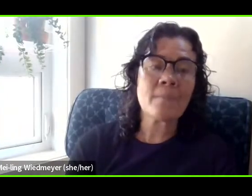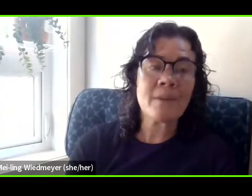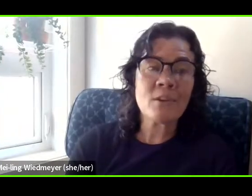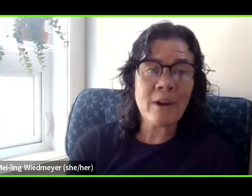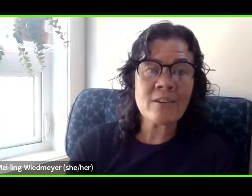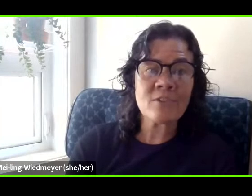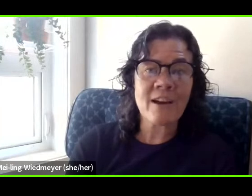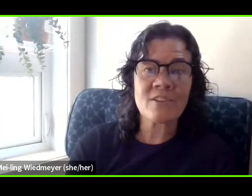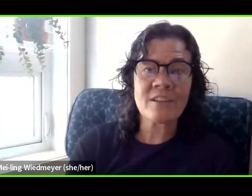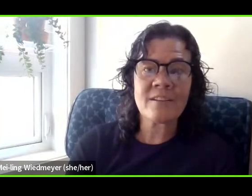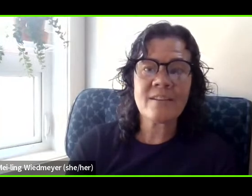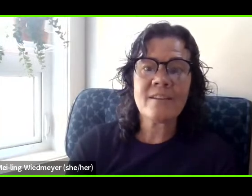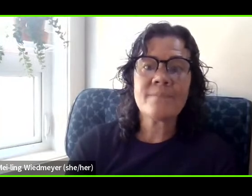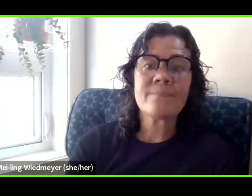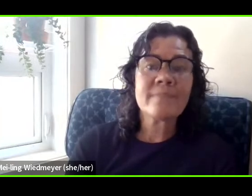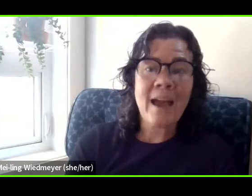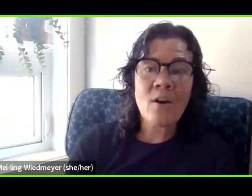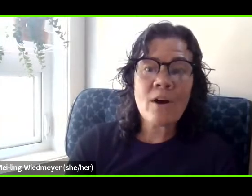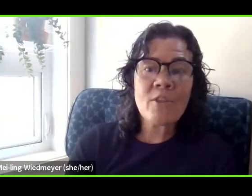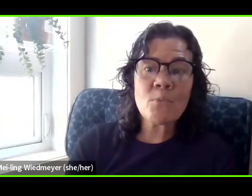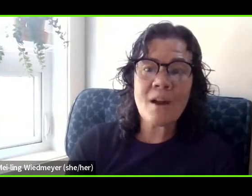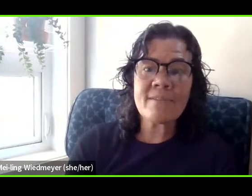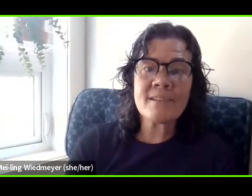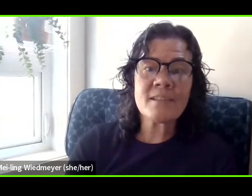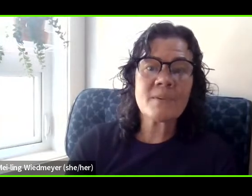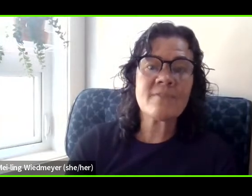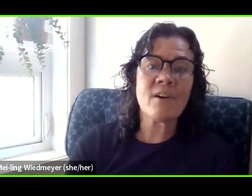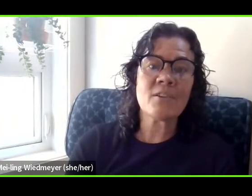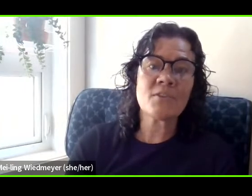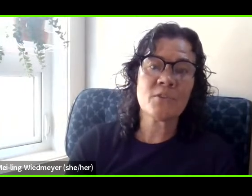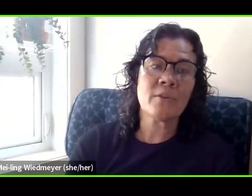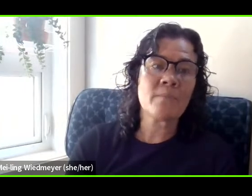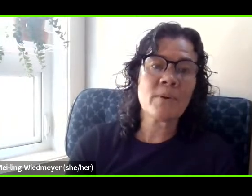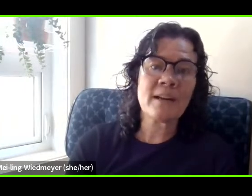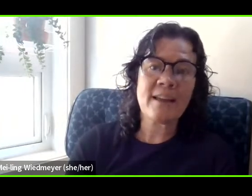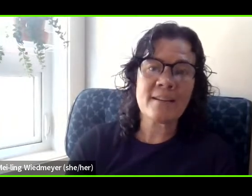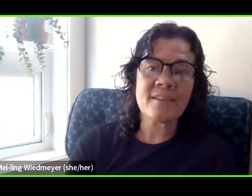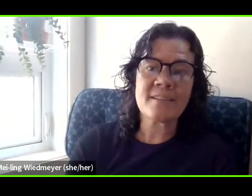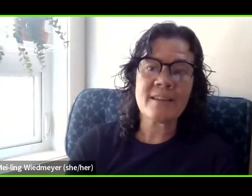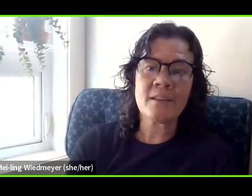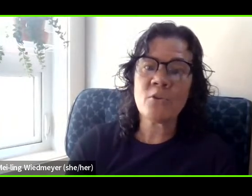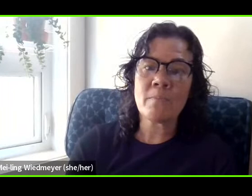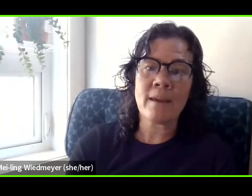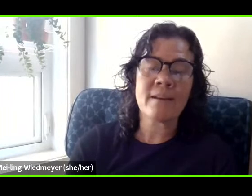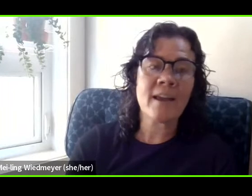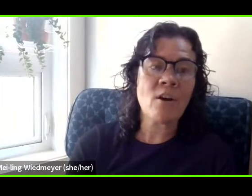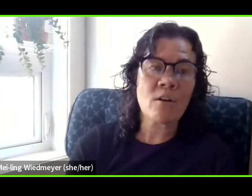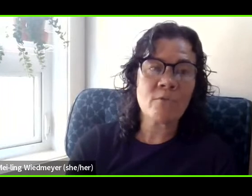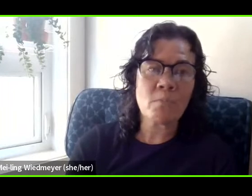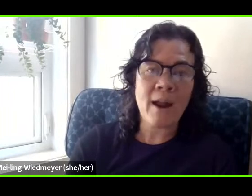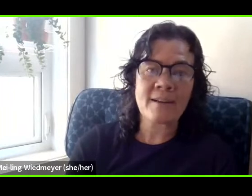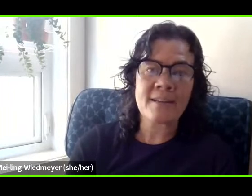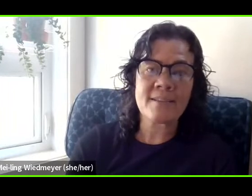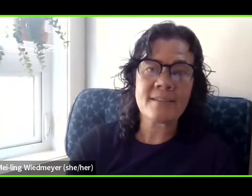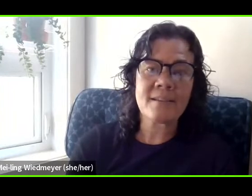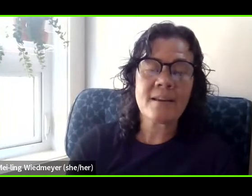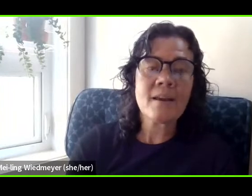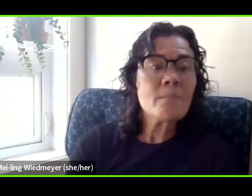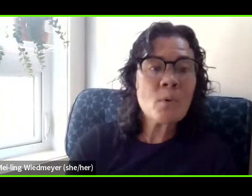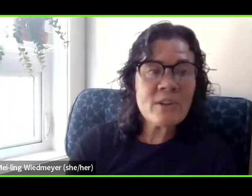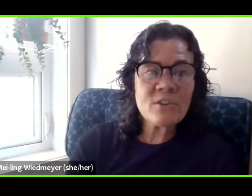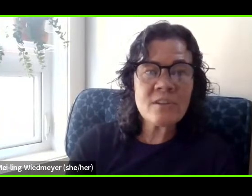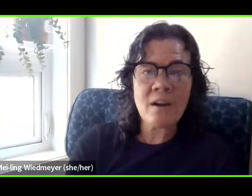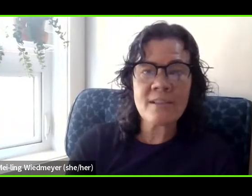crucial step in the right direction. Now, other provinces must follow suit and put an end to this inhumane and harmful practice.